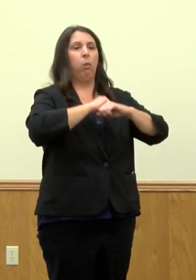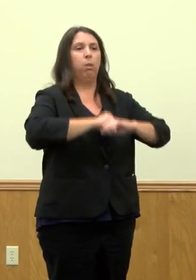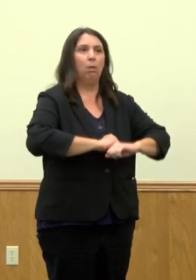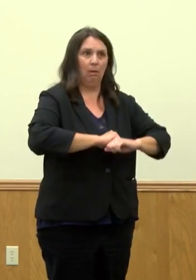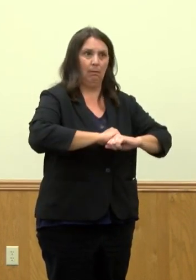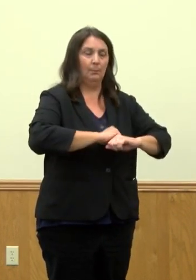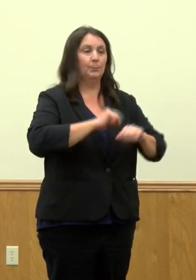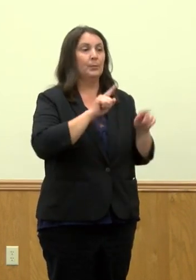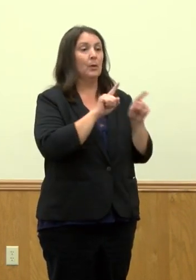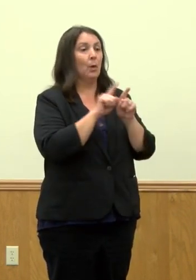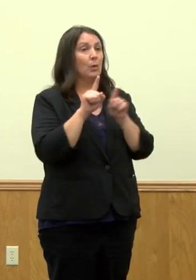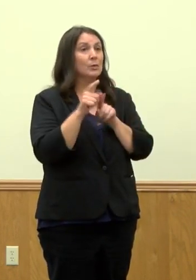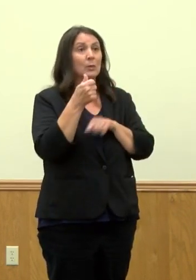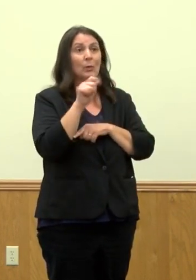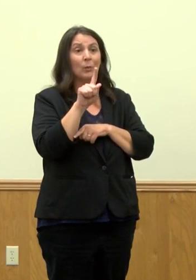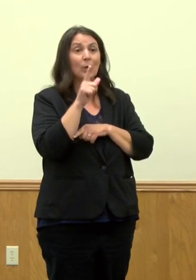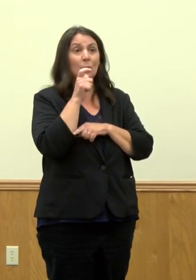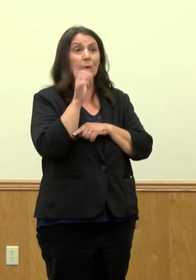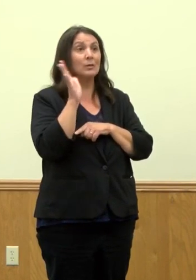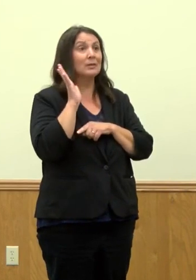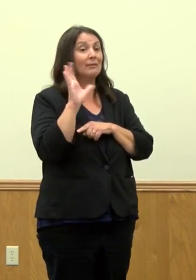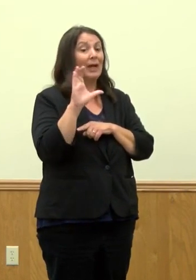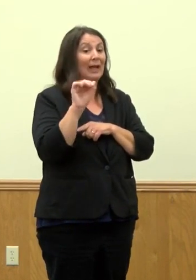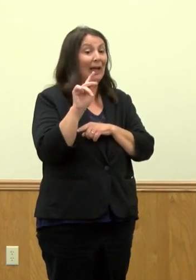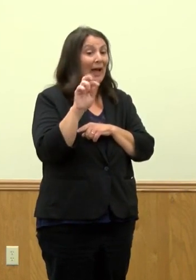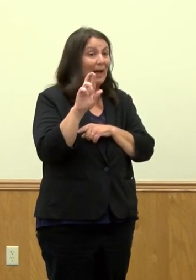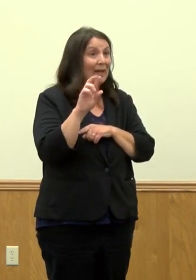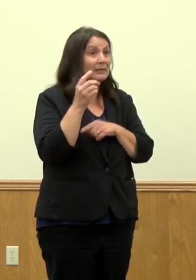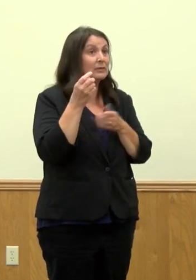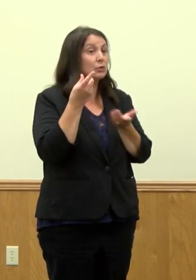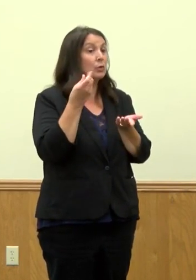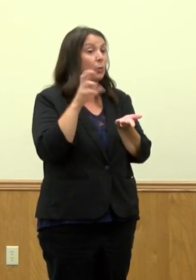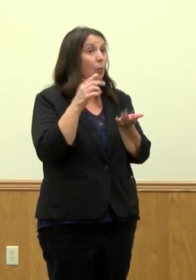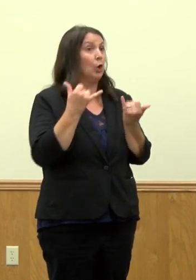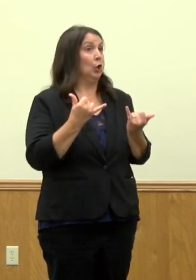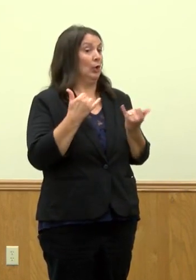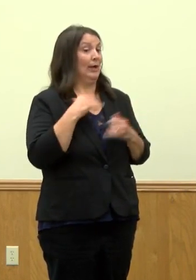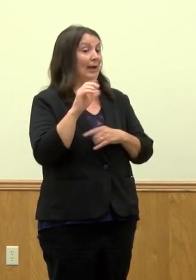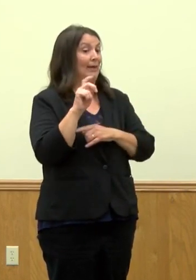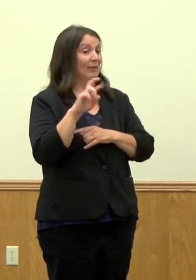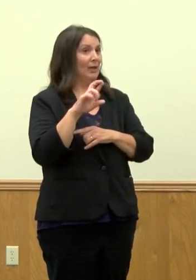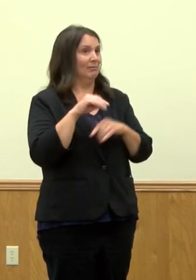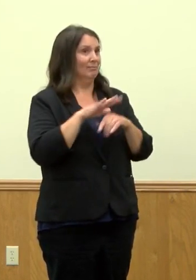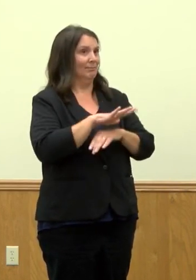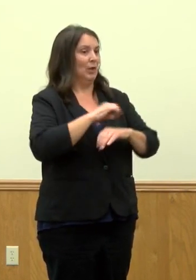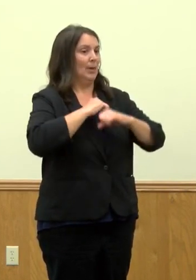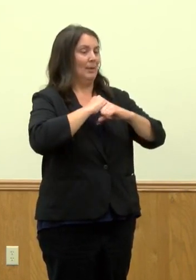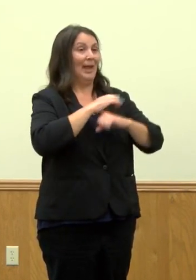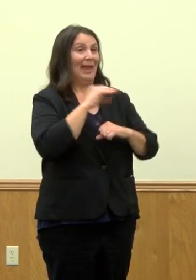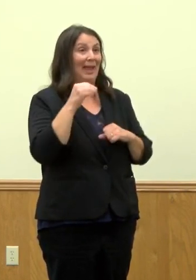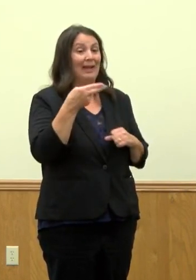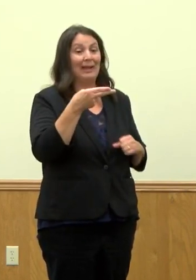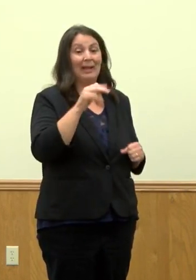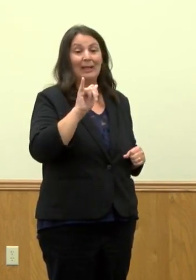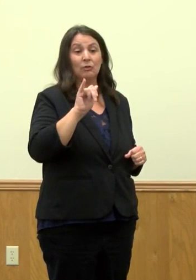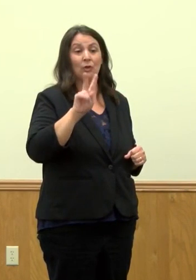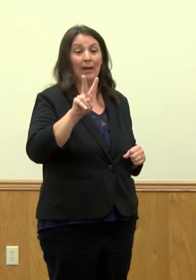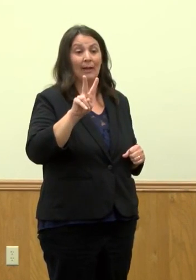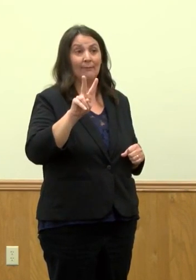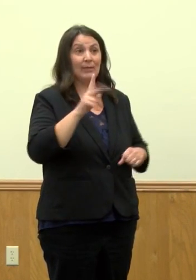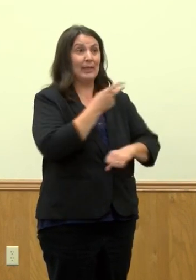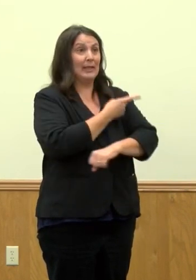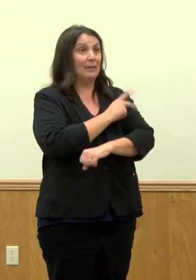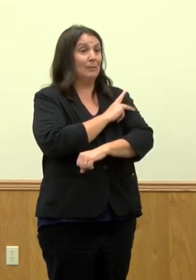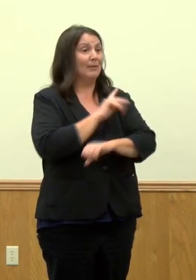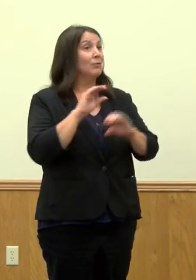have cancers or malignancies that could affect their immune system, and HIV patients who are not controlled and